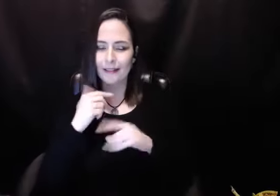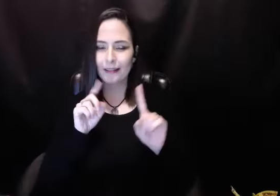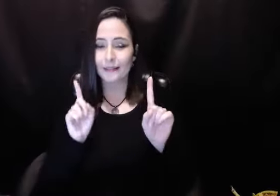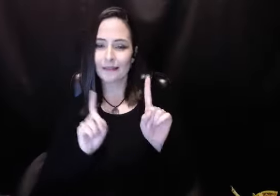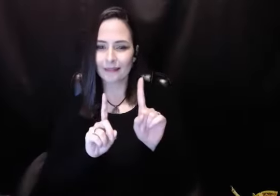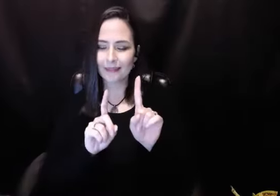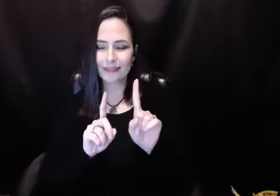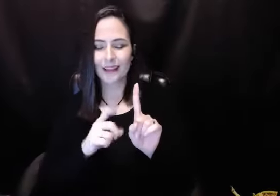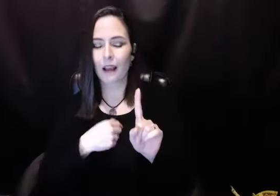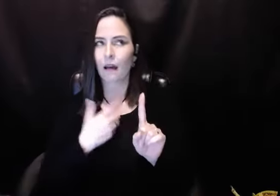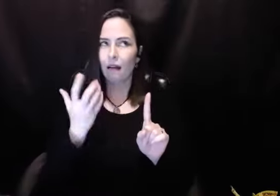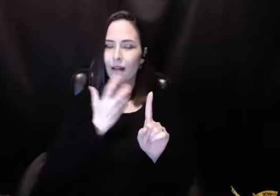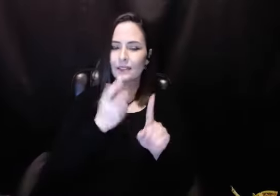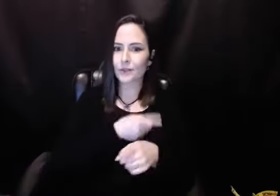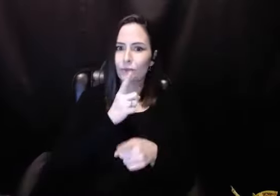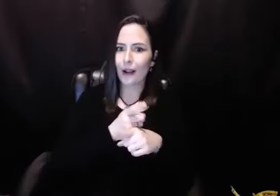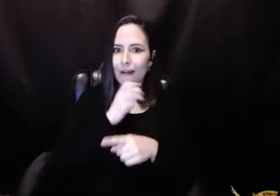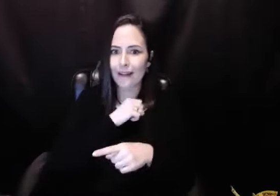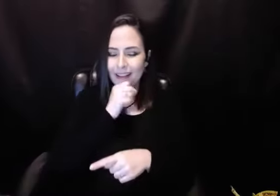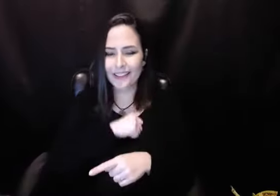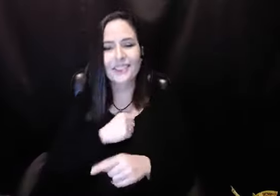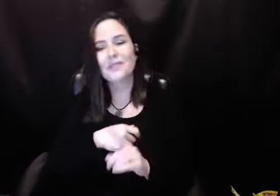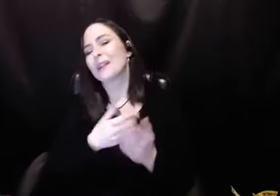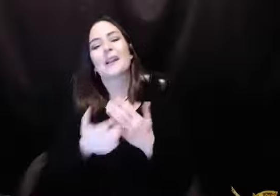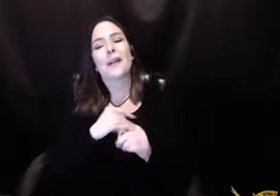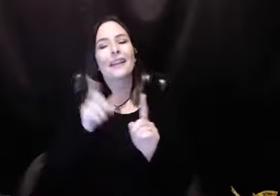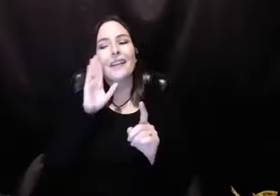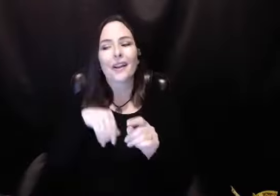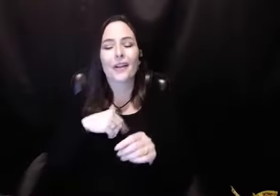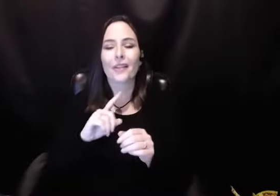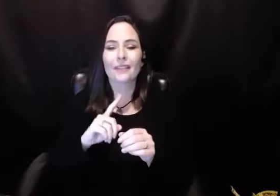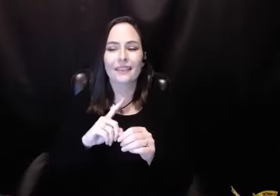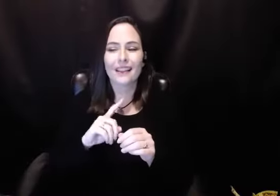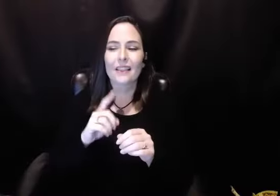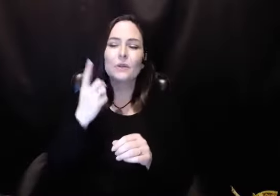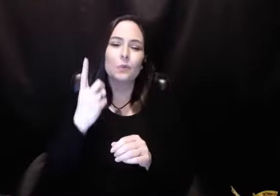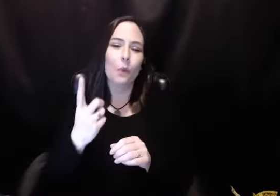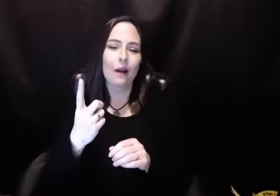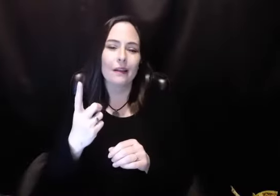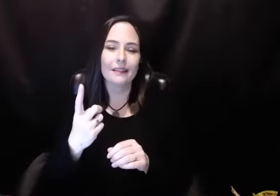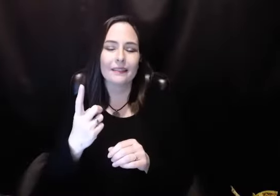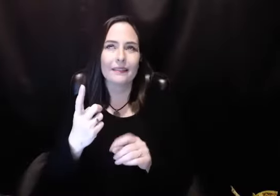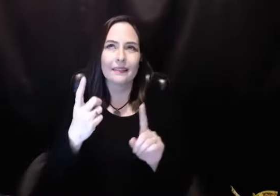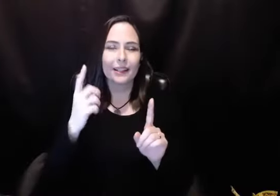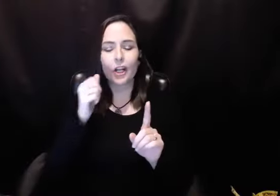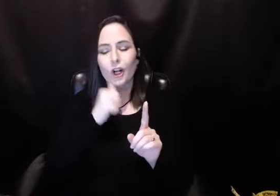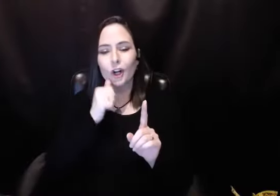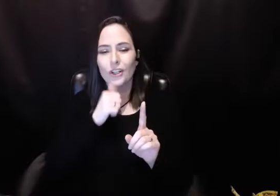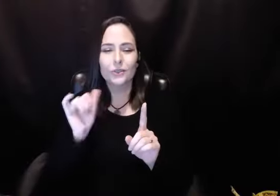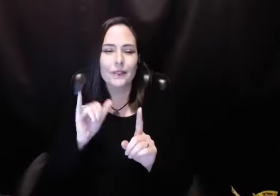I used to tease him. And I'd call that girl that he was with when I first met him, Frisky. And she was like a little